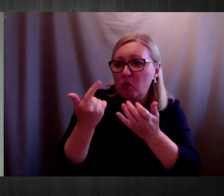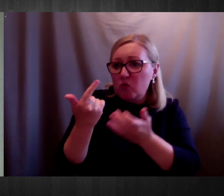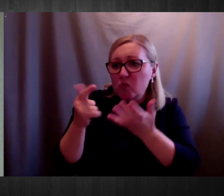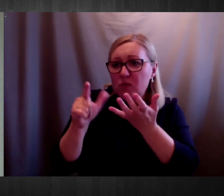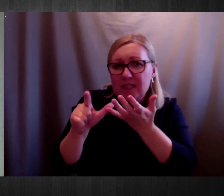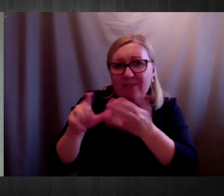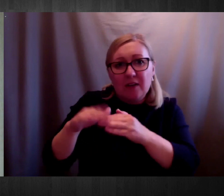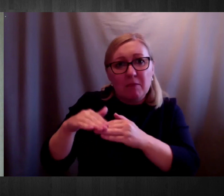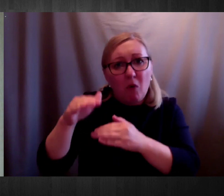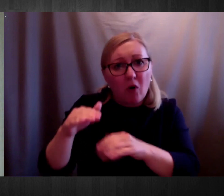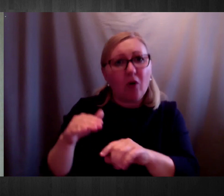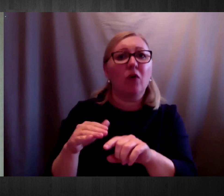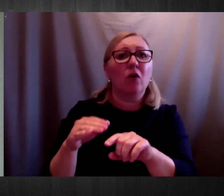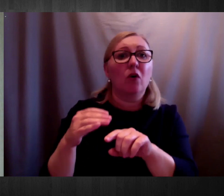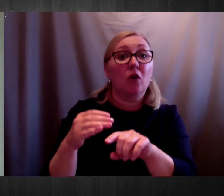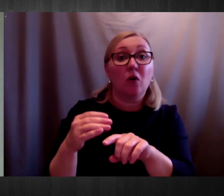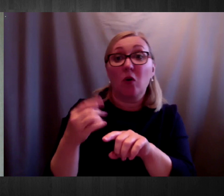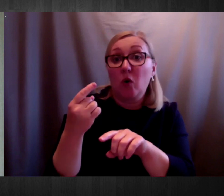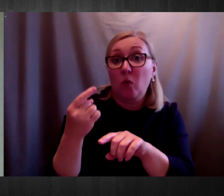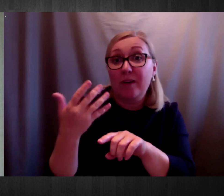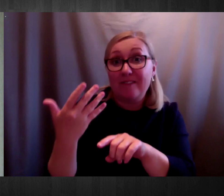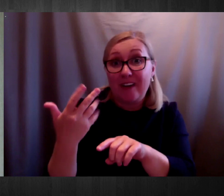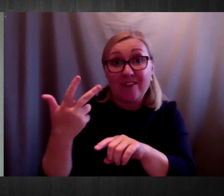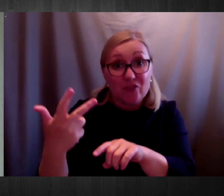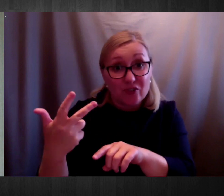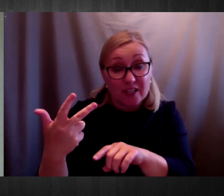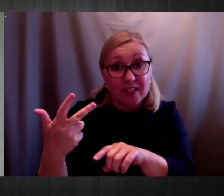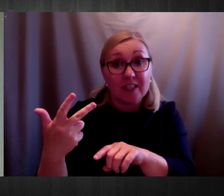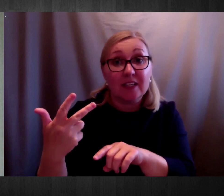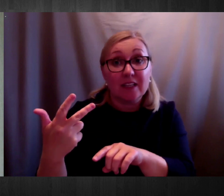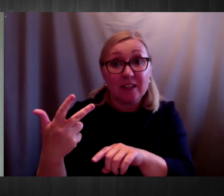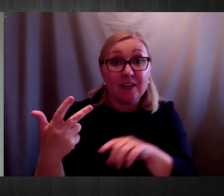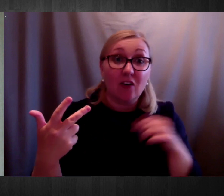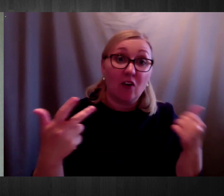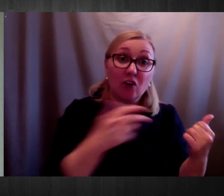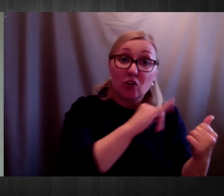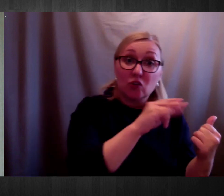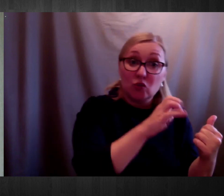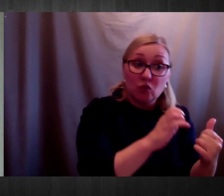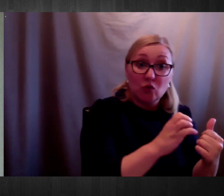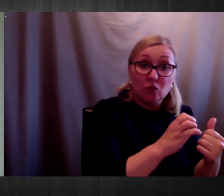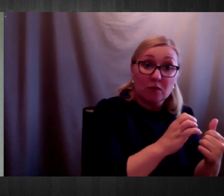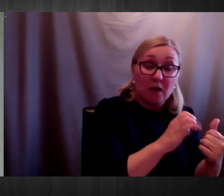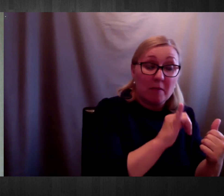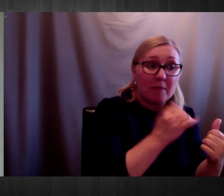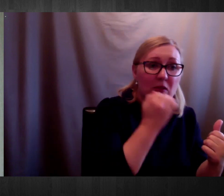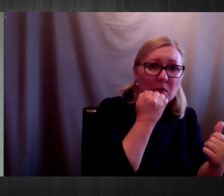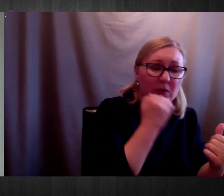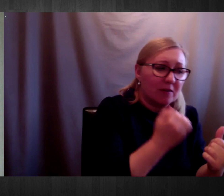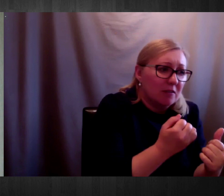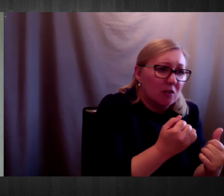153, 133 in 2019 and 143 in April 2009.